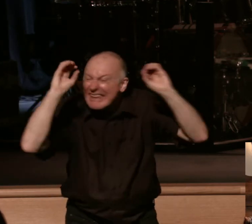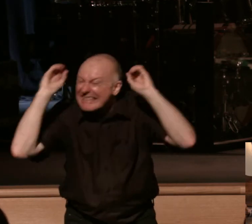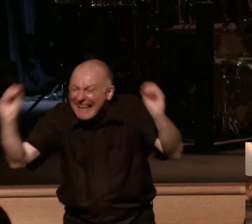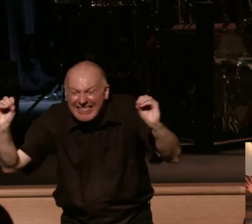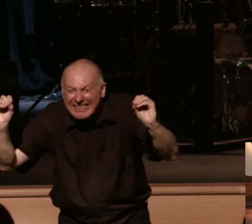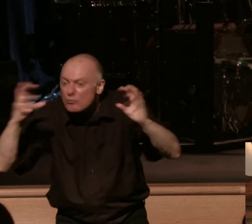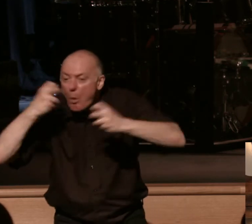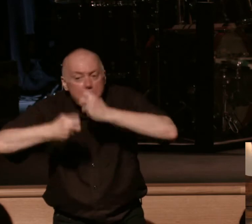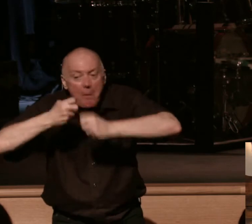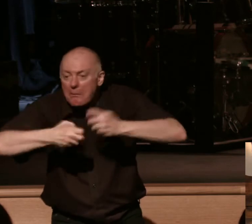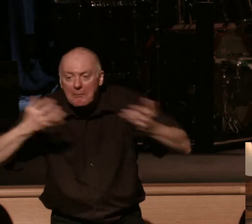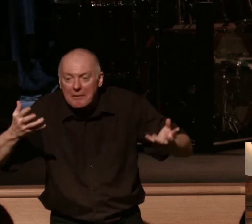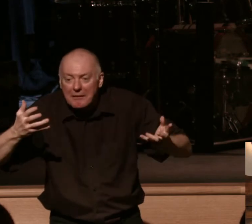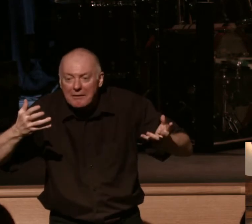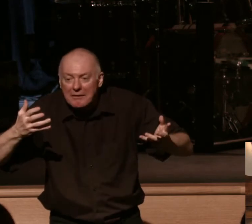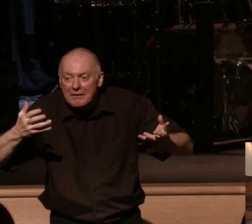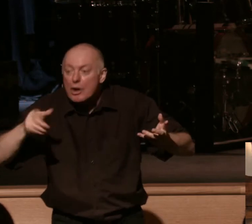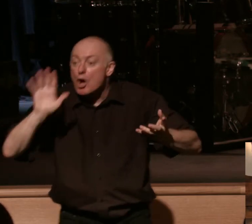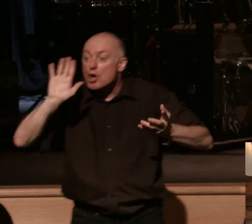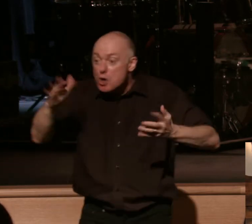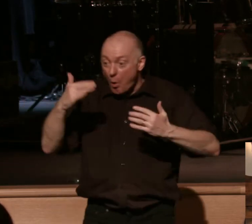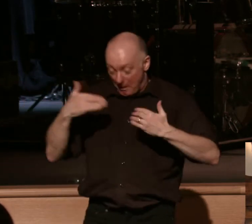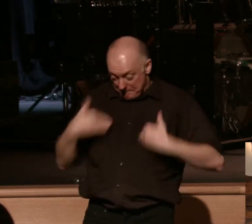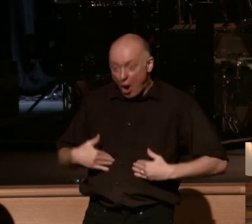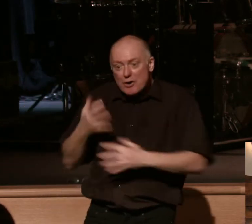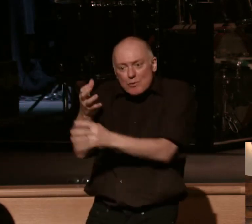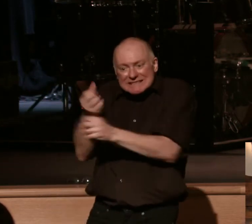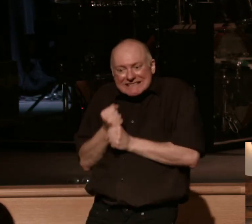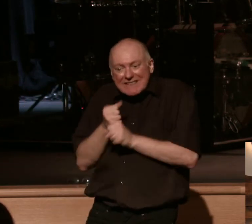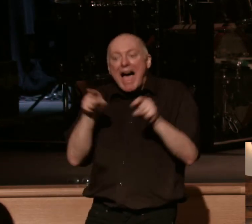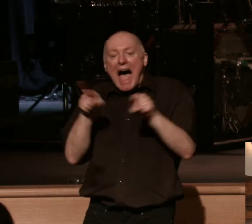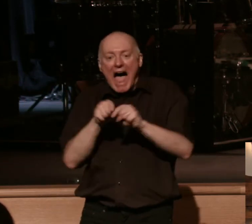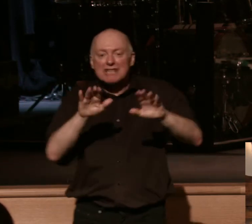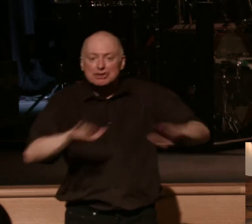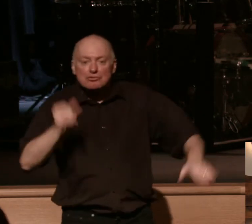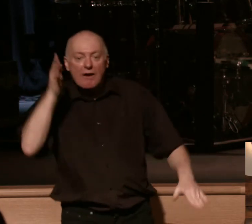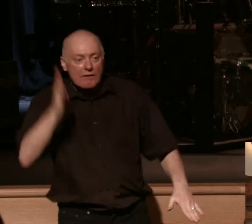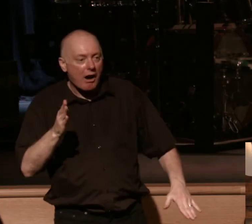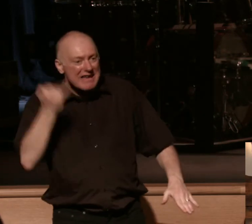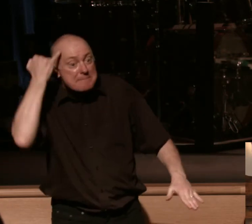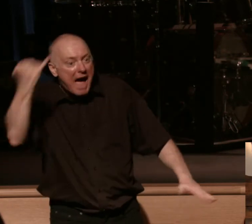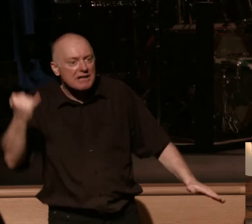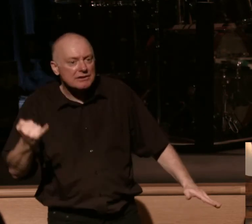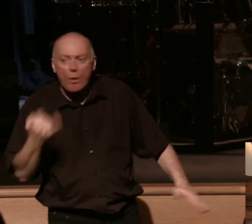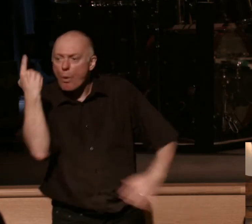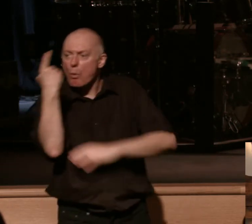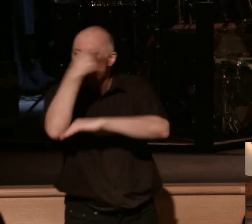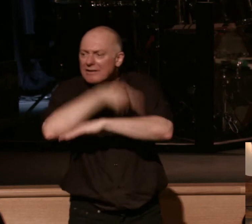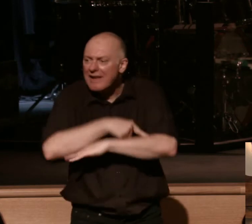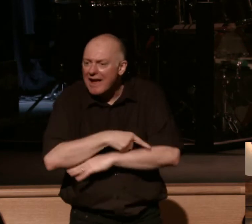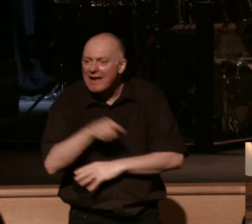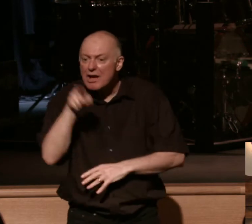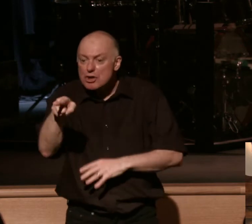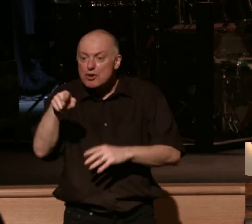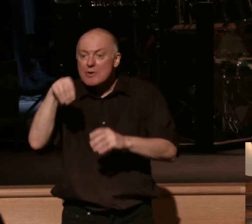these are the bodies that we will receive as children of God just imagine the day you are in that body of